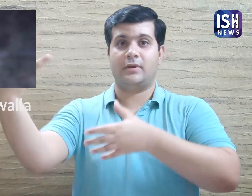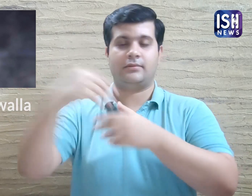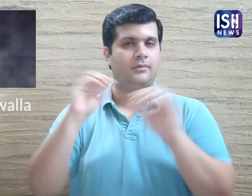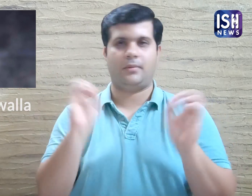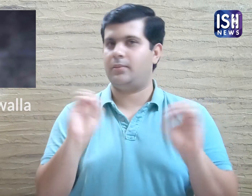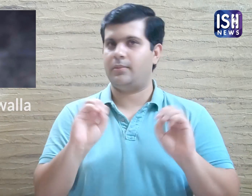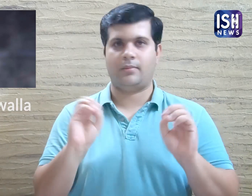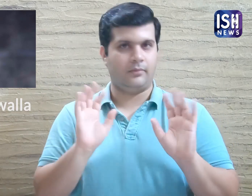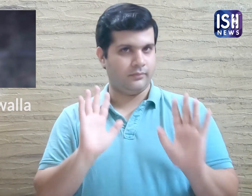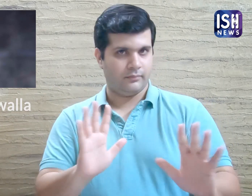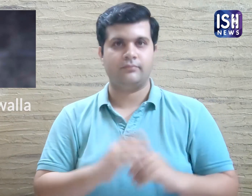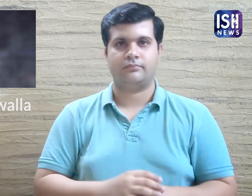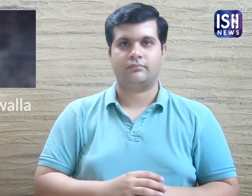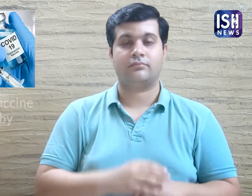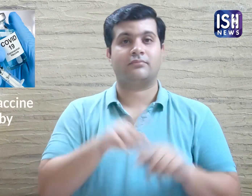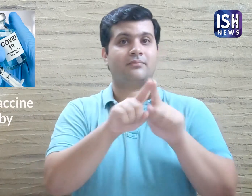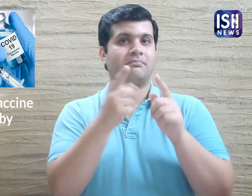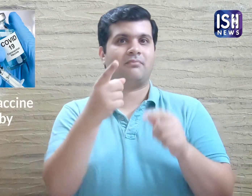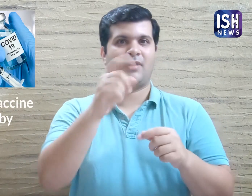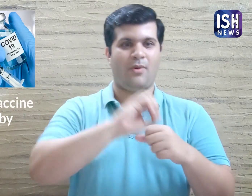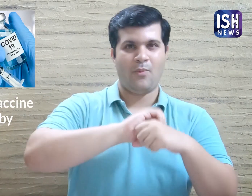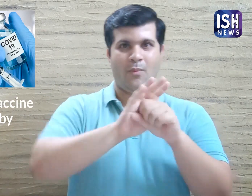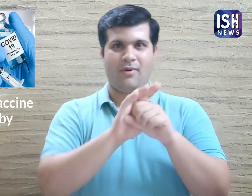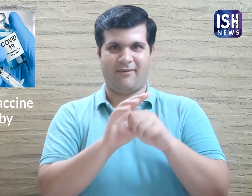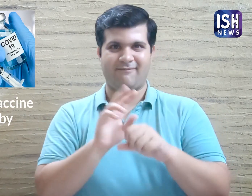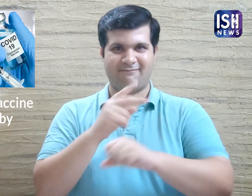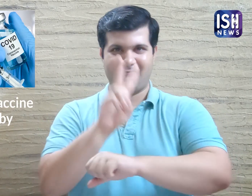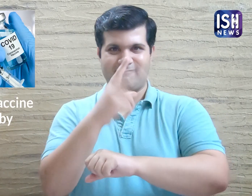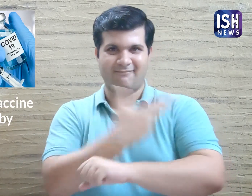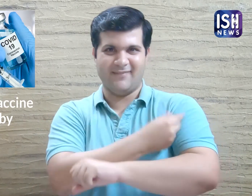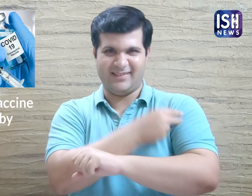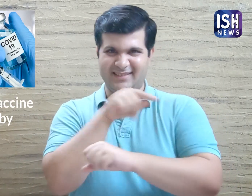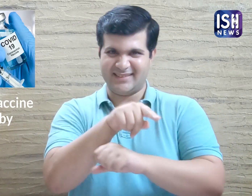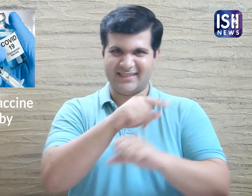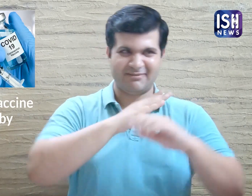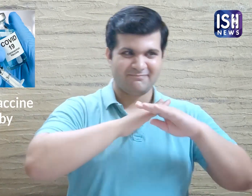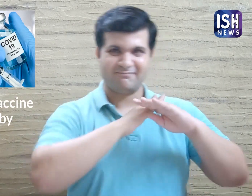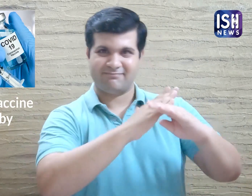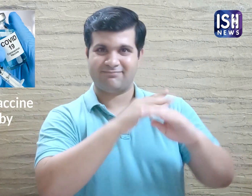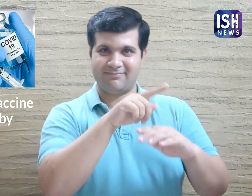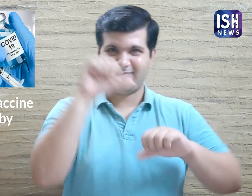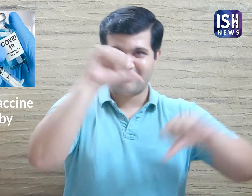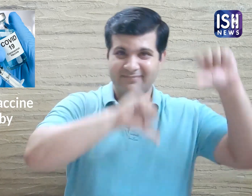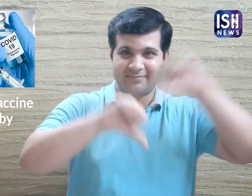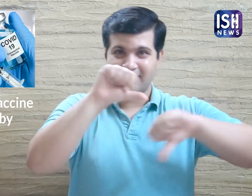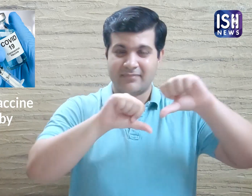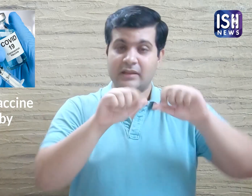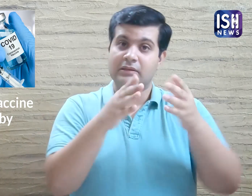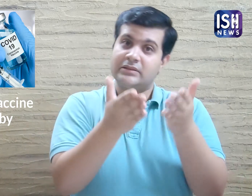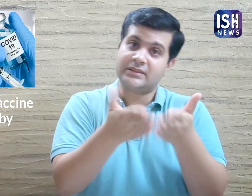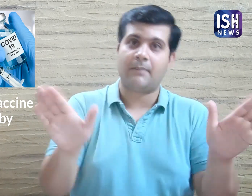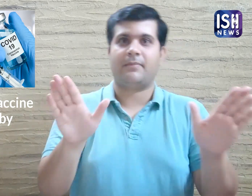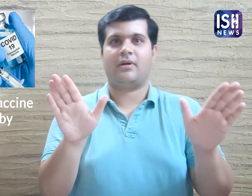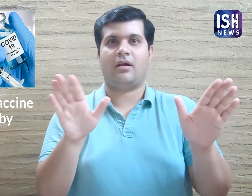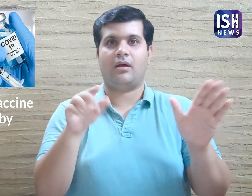Currently no other company is involved. Usually research facilities for COVID-19 need to be separate.